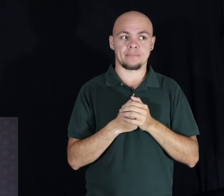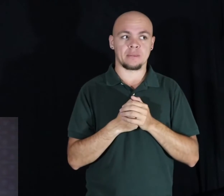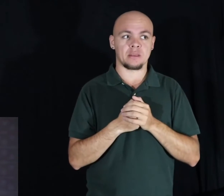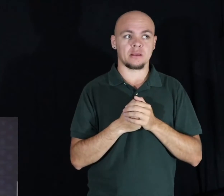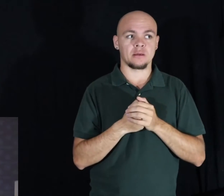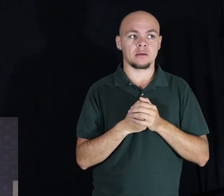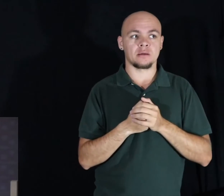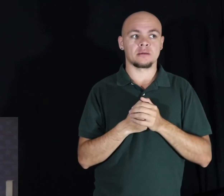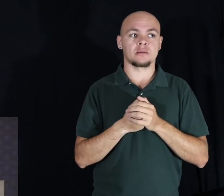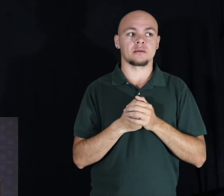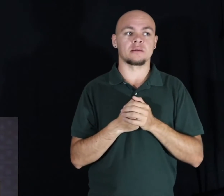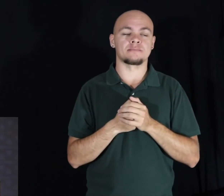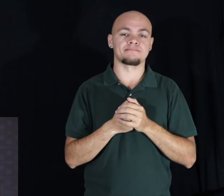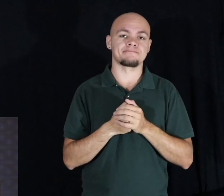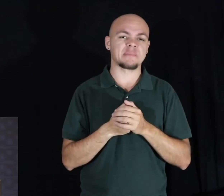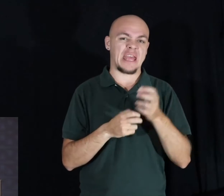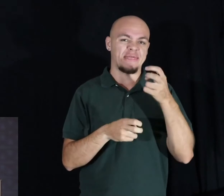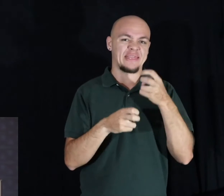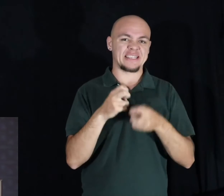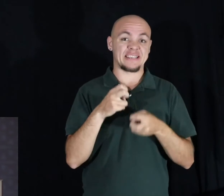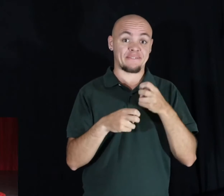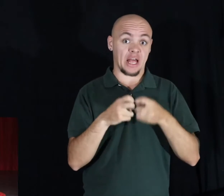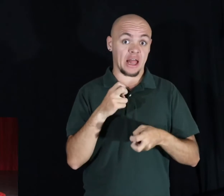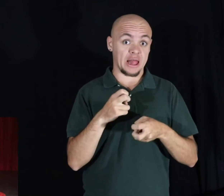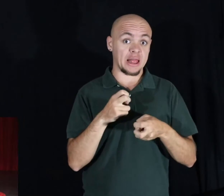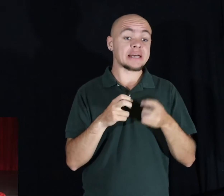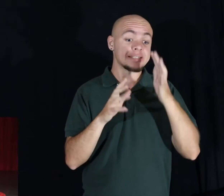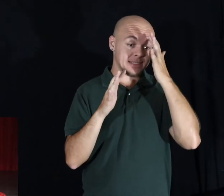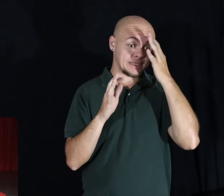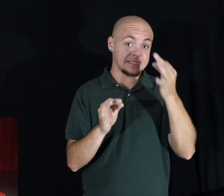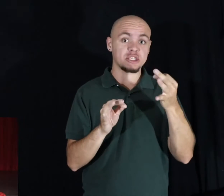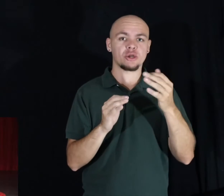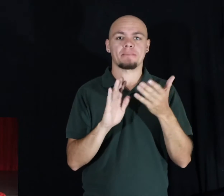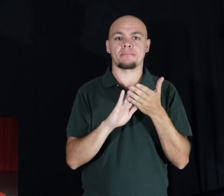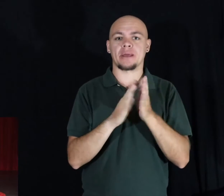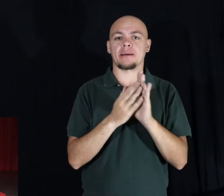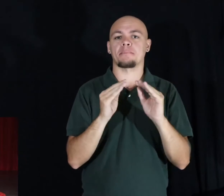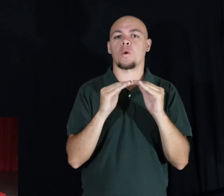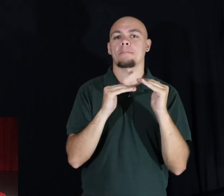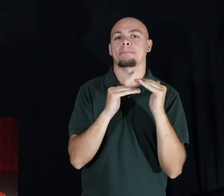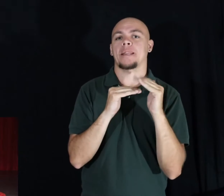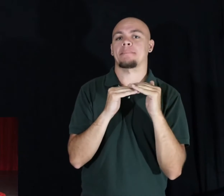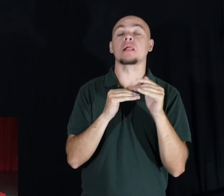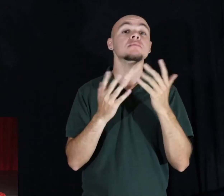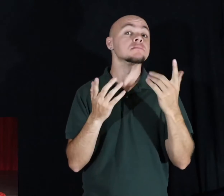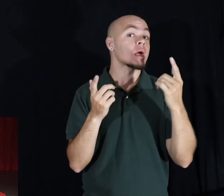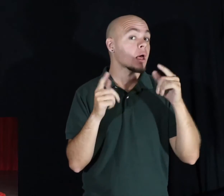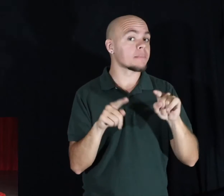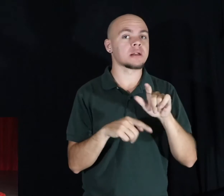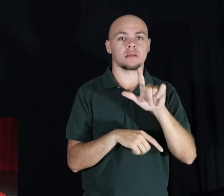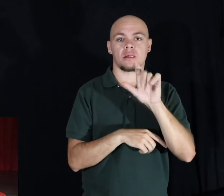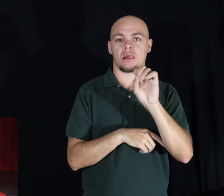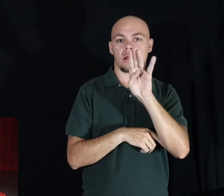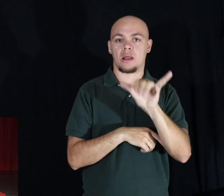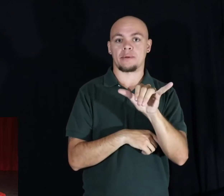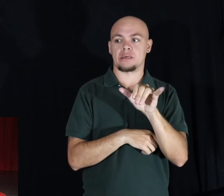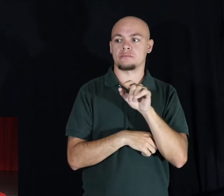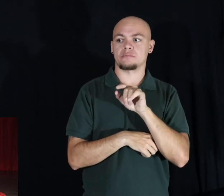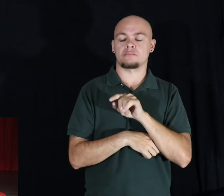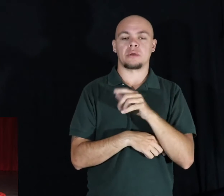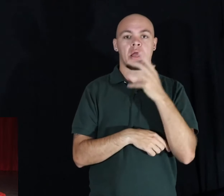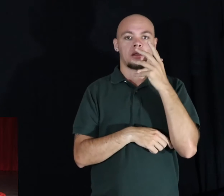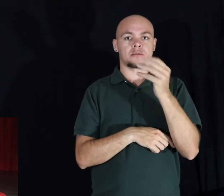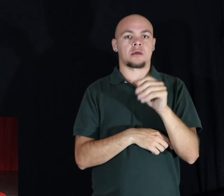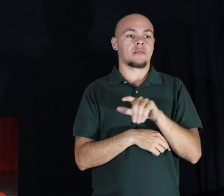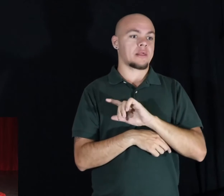you have to minimize the difficult decisions being made. Say, for example, you walk out into the lobby, and on the left of those